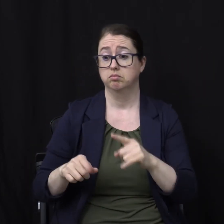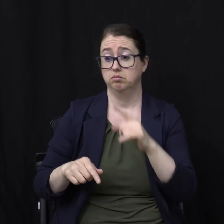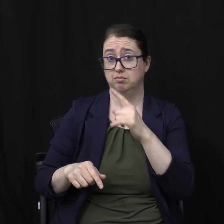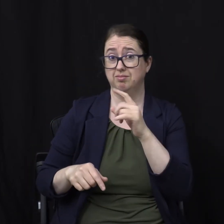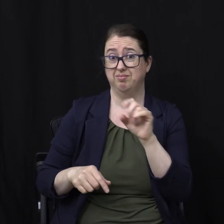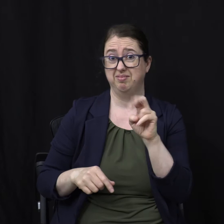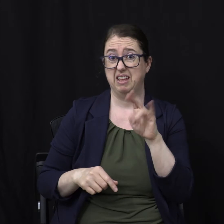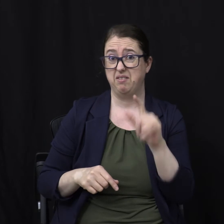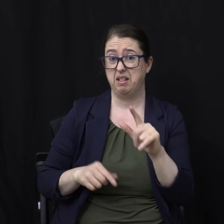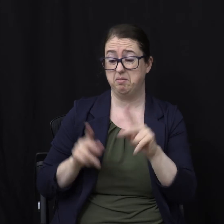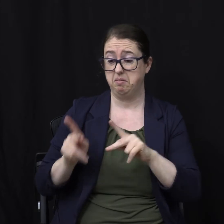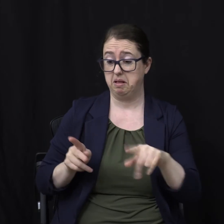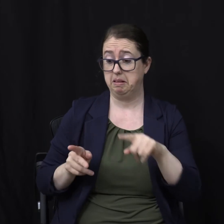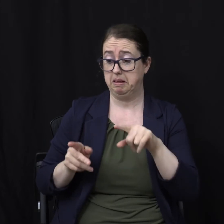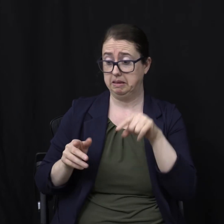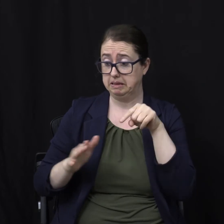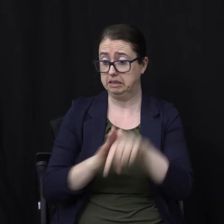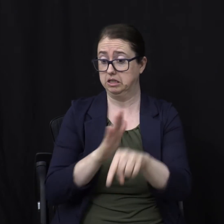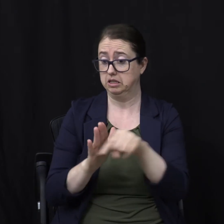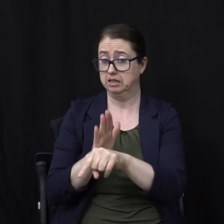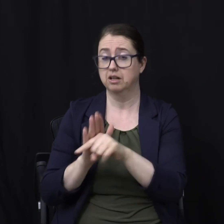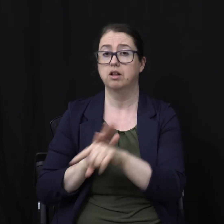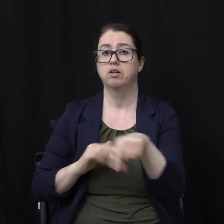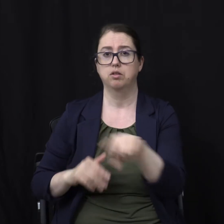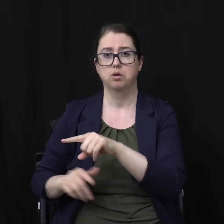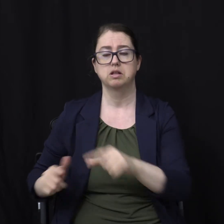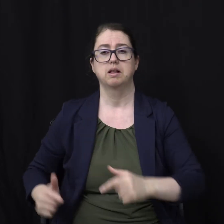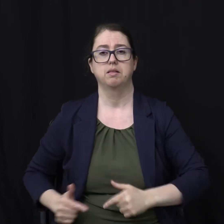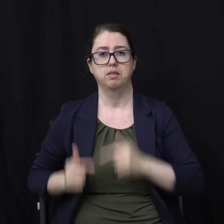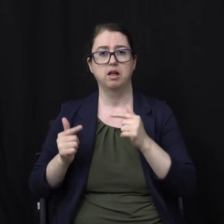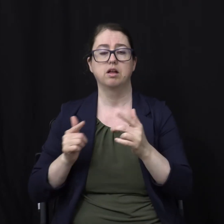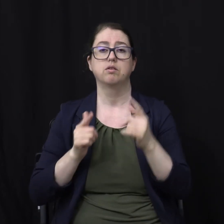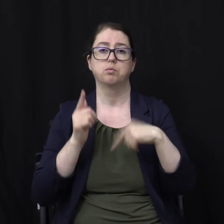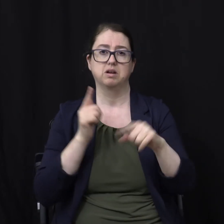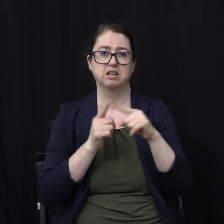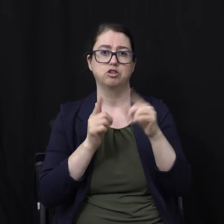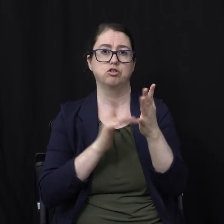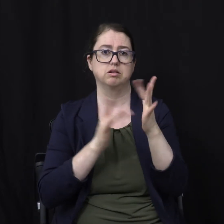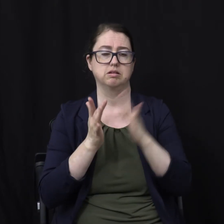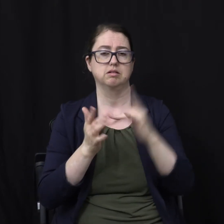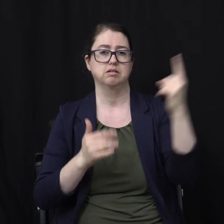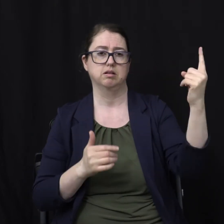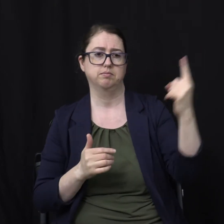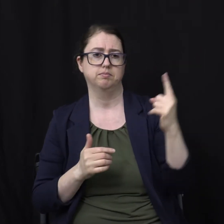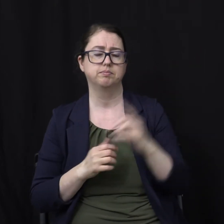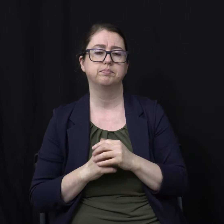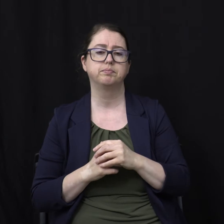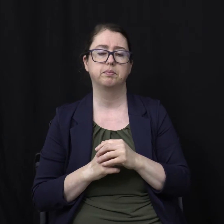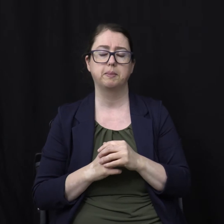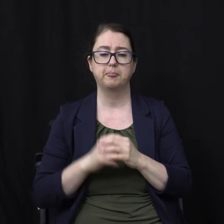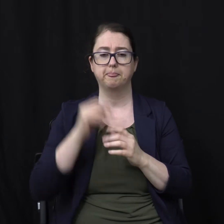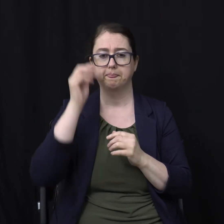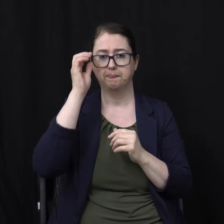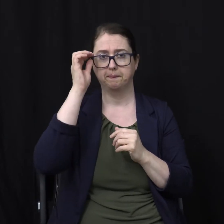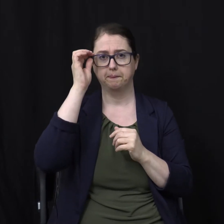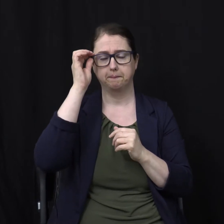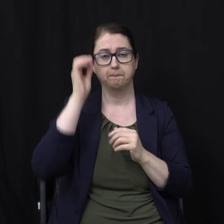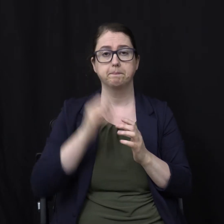of the earth To the other Who are living When Jesus comes again Now Jesus Actually talks about Two different